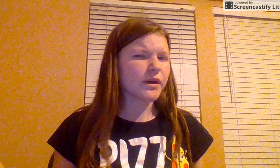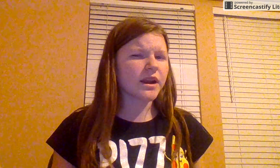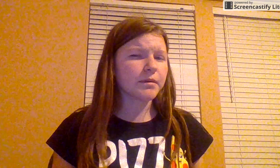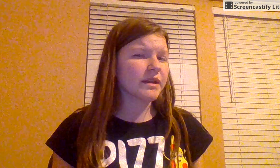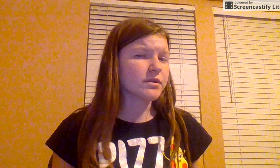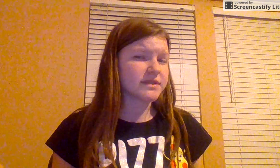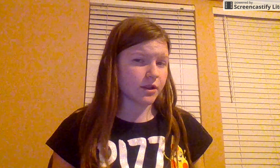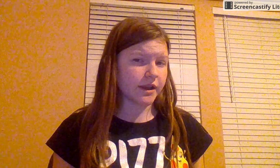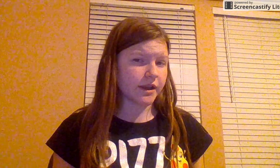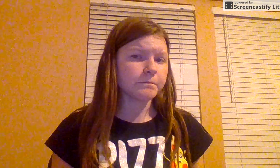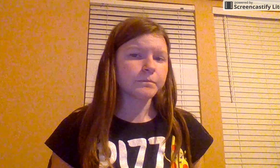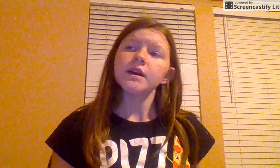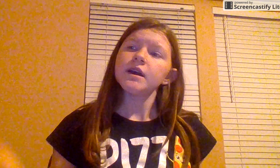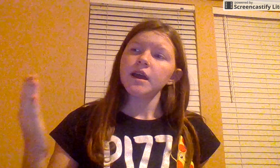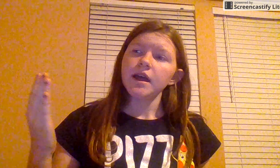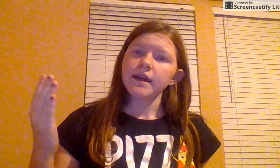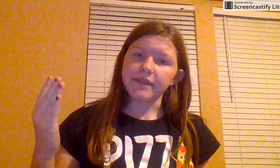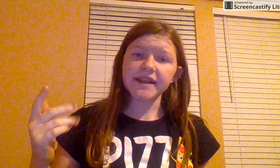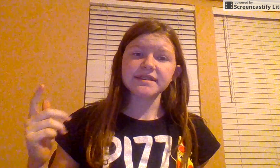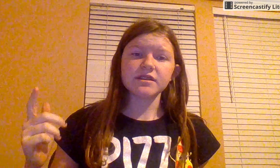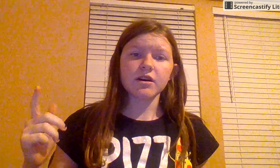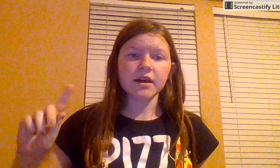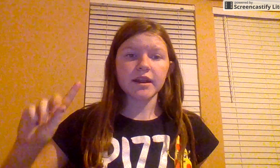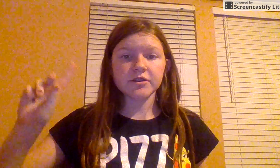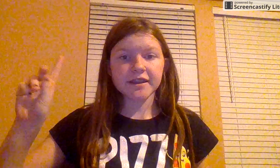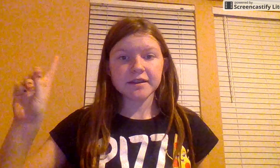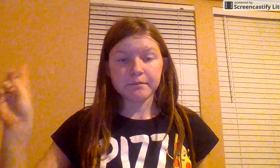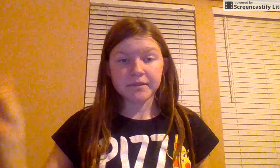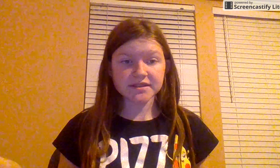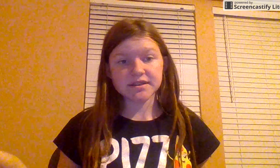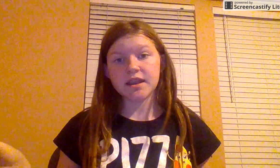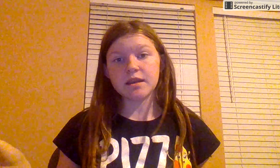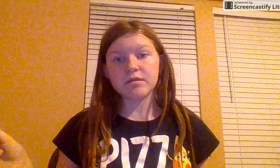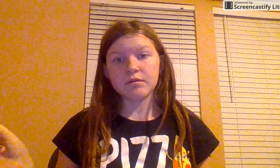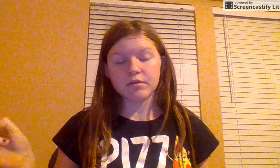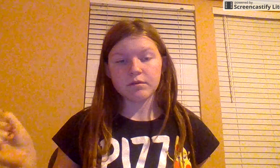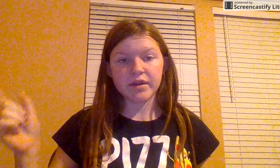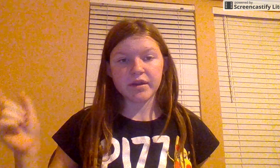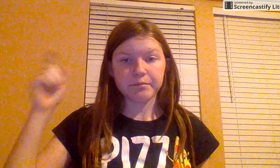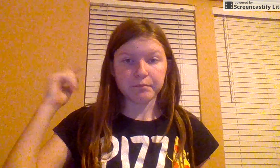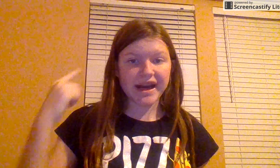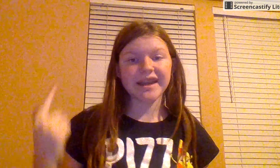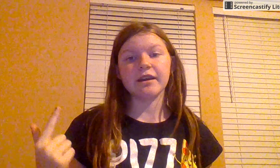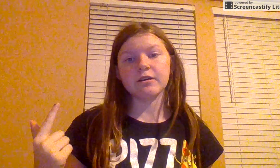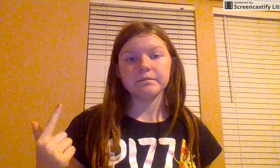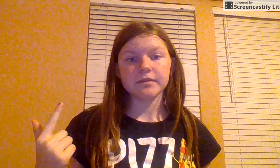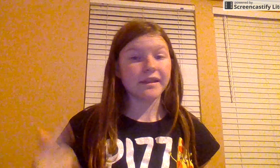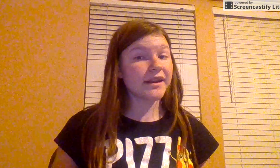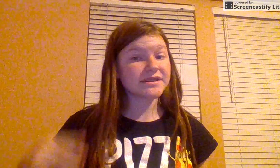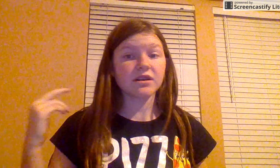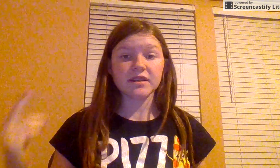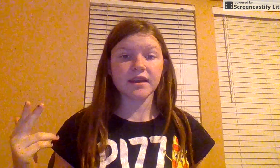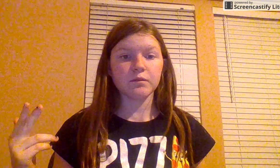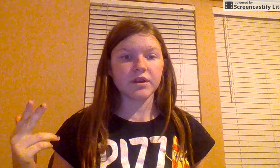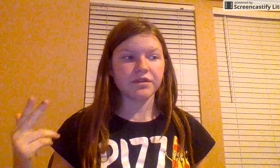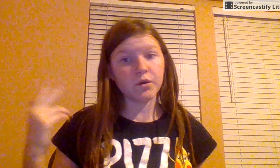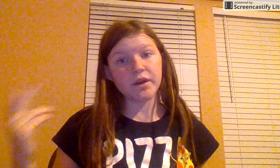hair, I believe it was yellow hair. Then I saw another kid next to him with black hair, and then I saw a kid with no hair.